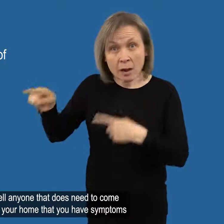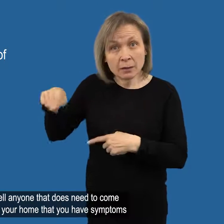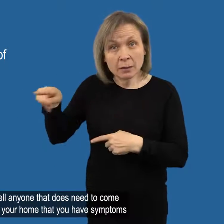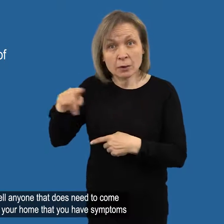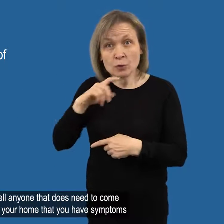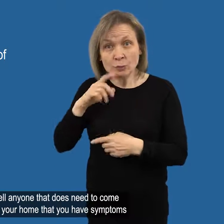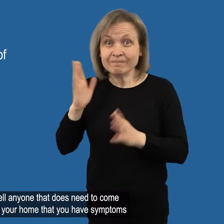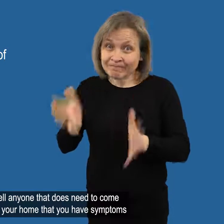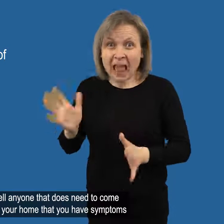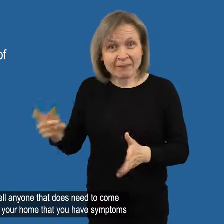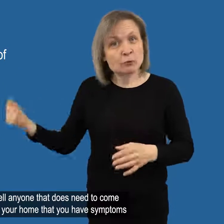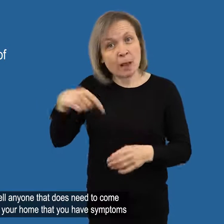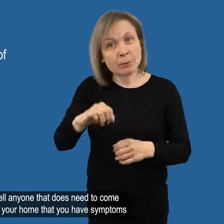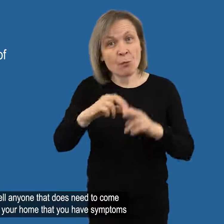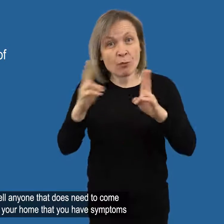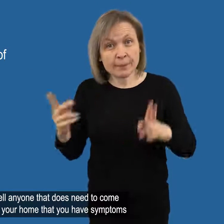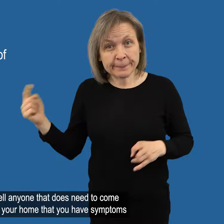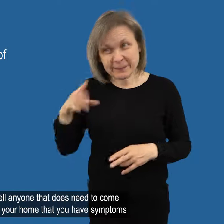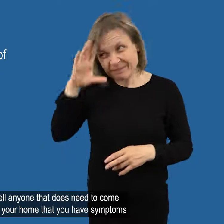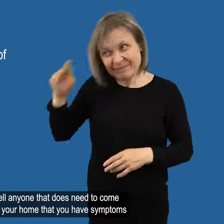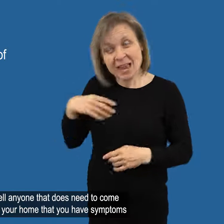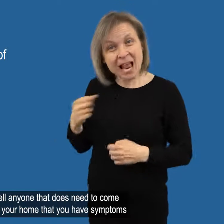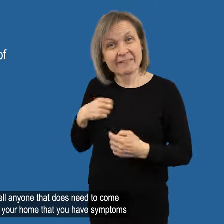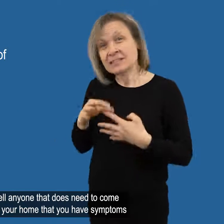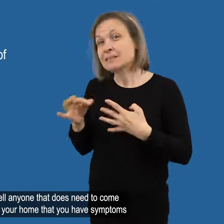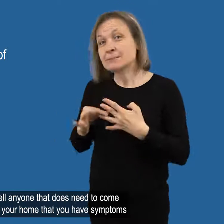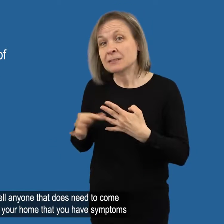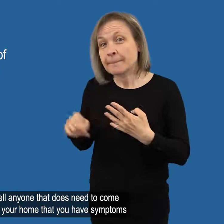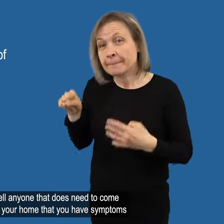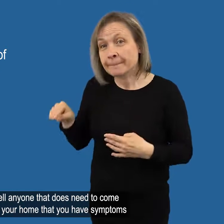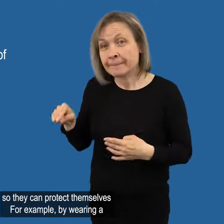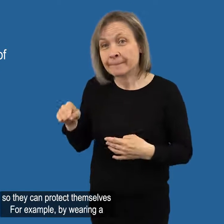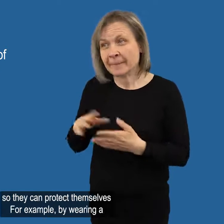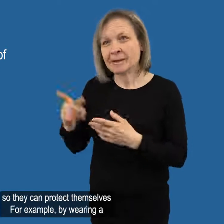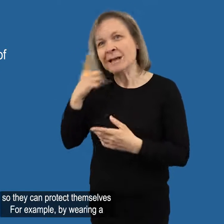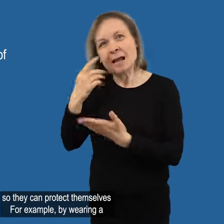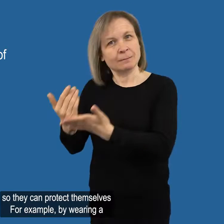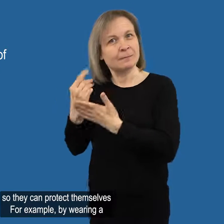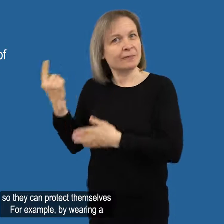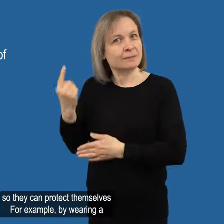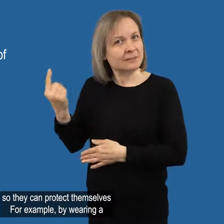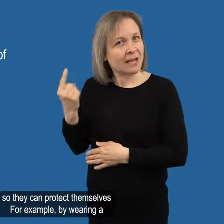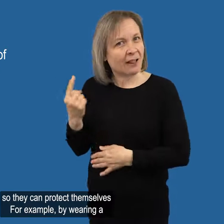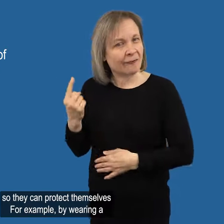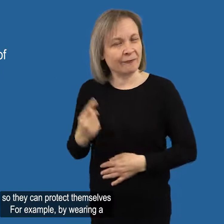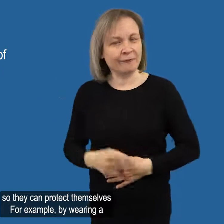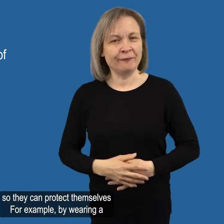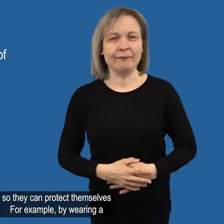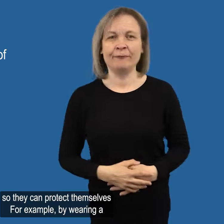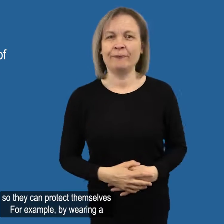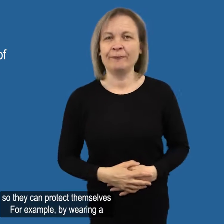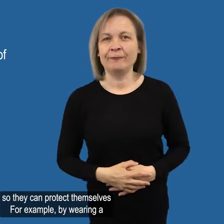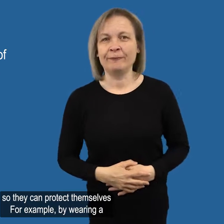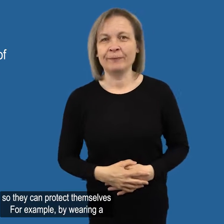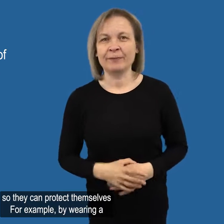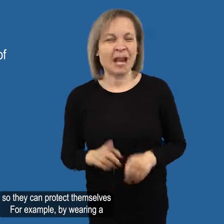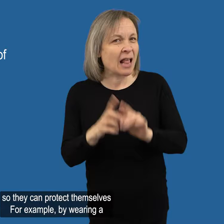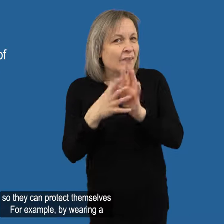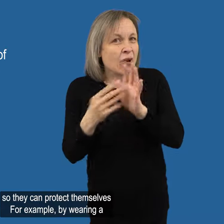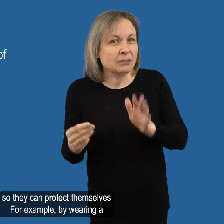Tell anyone that does need to come into your home that you have symptoms So they can protect themselves For example by wearing a well